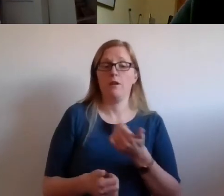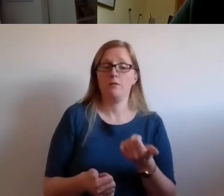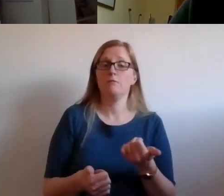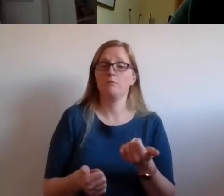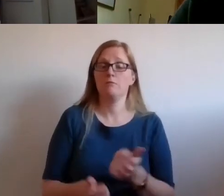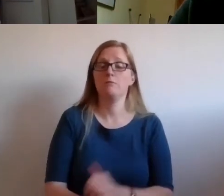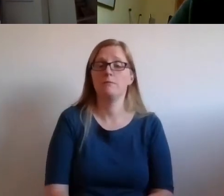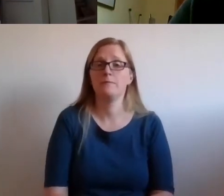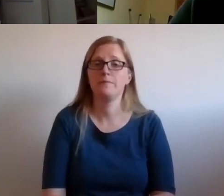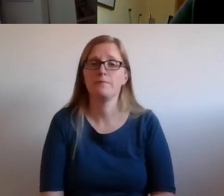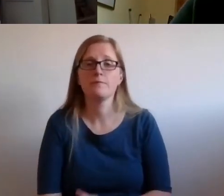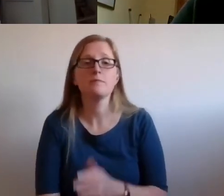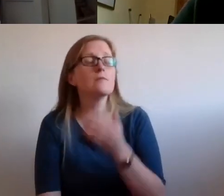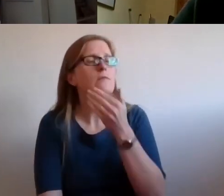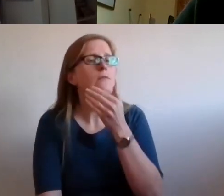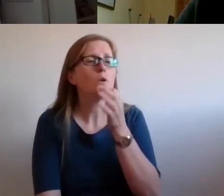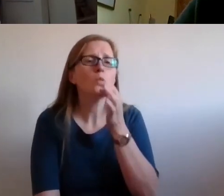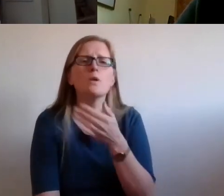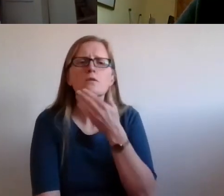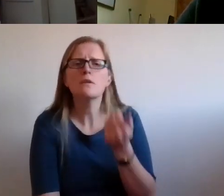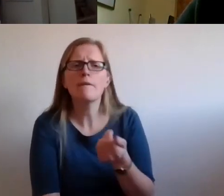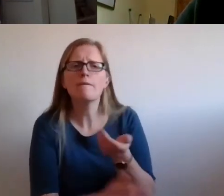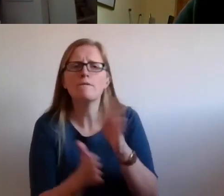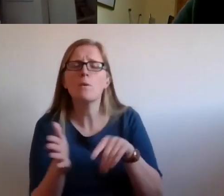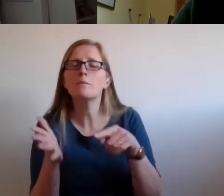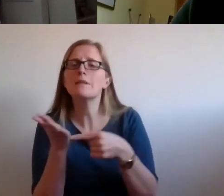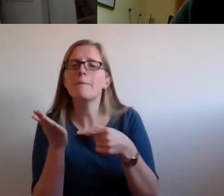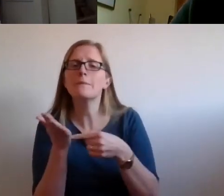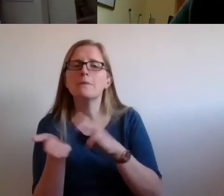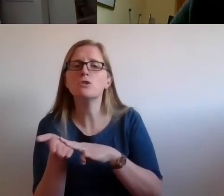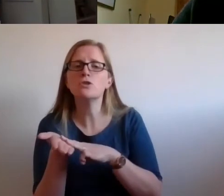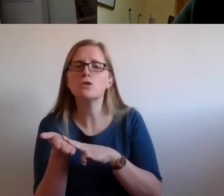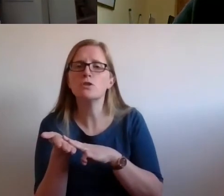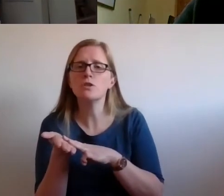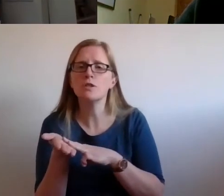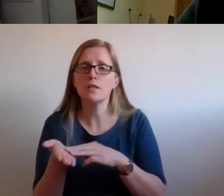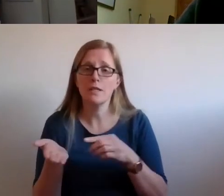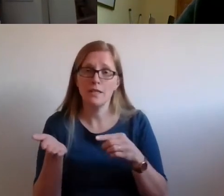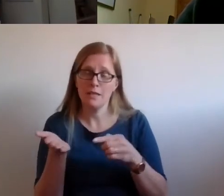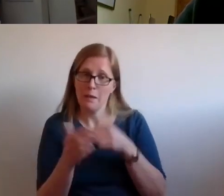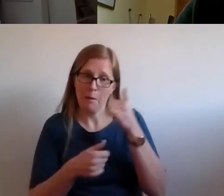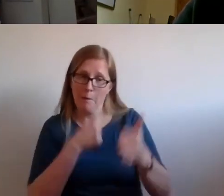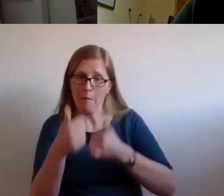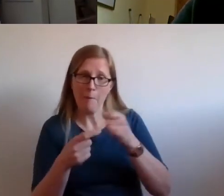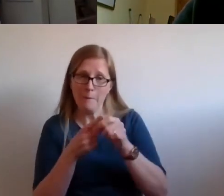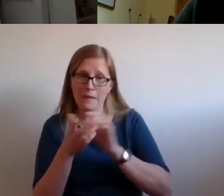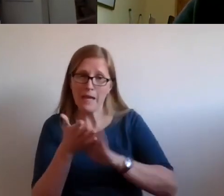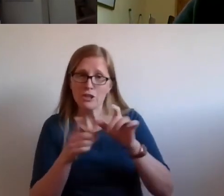A nice question from Tamsin Mitchell. Congratulations, Tamsin, on finishing your PhD.